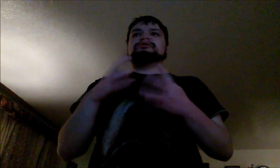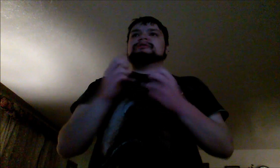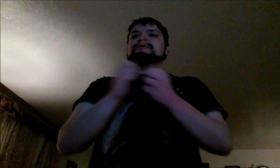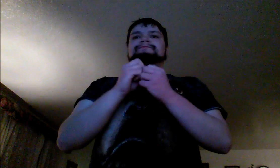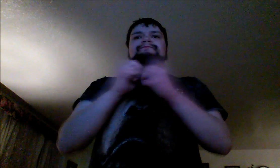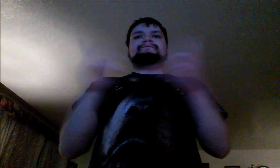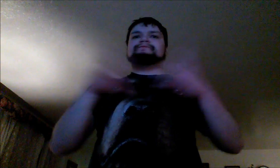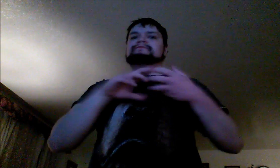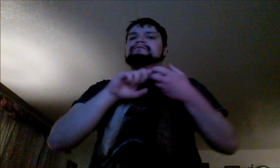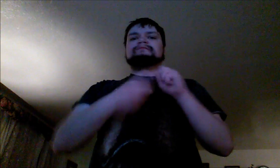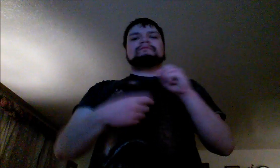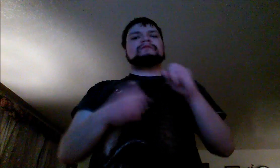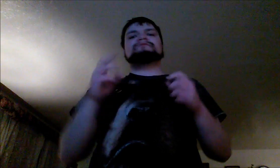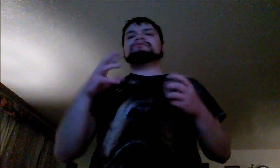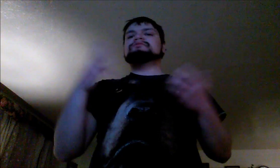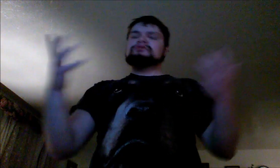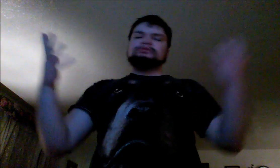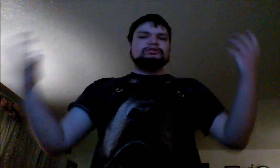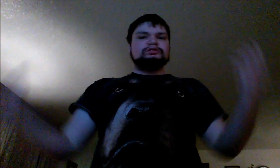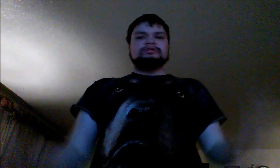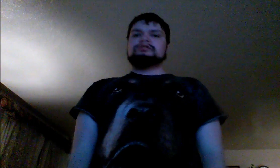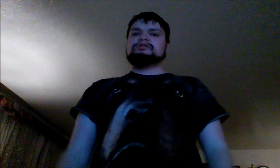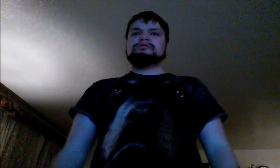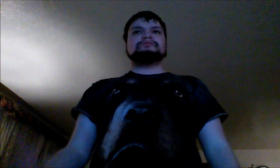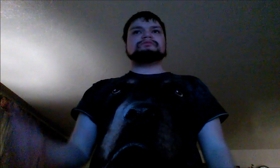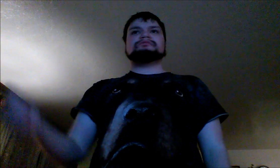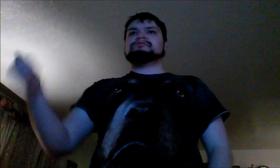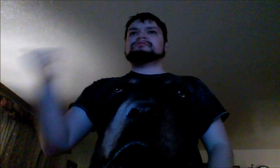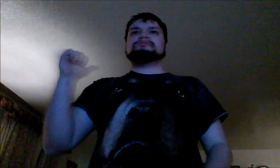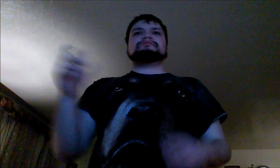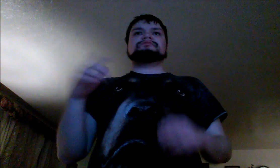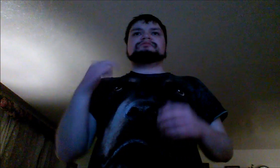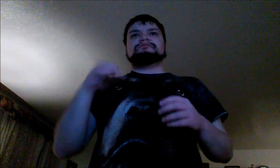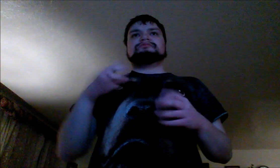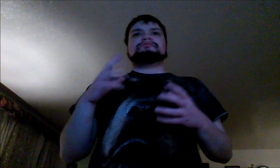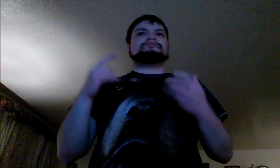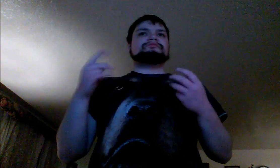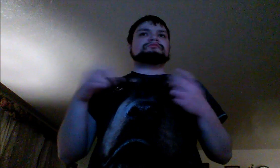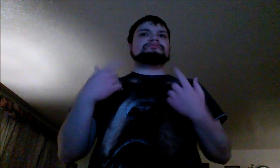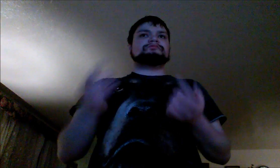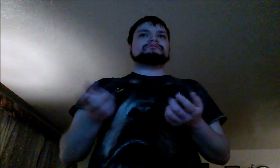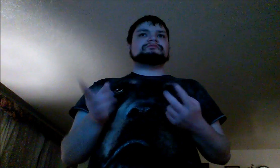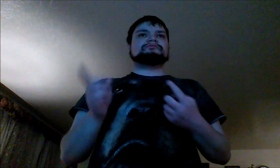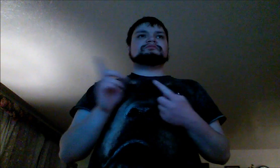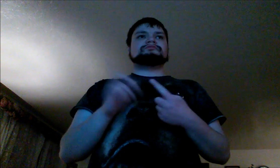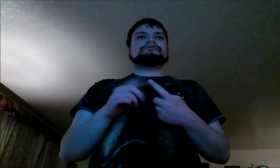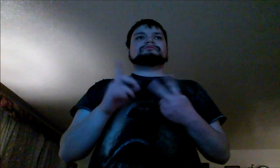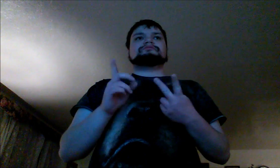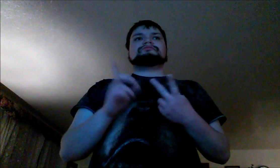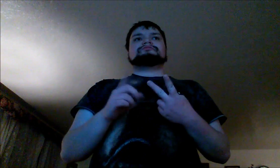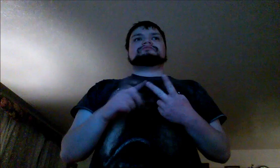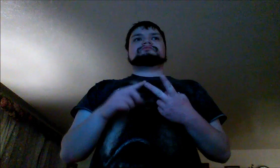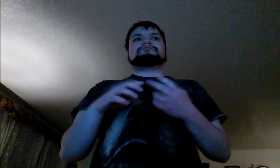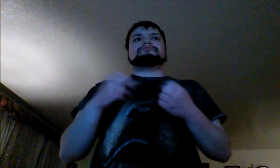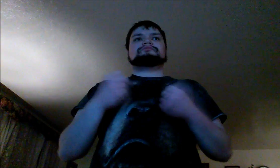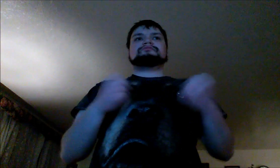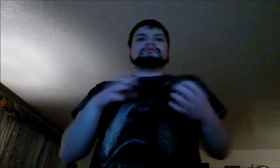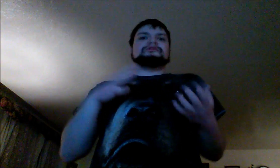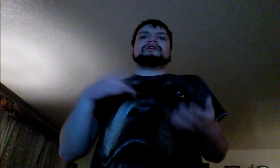that we never forget. But it's the daily rituals that define those relationships. That's why at Petco,